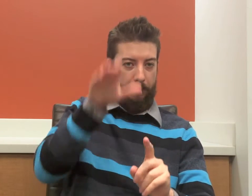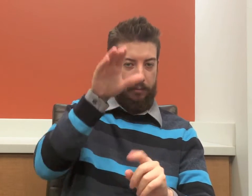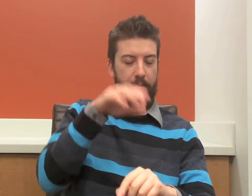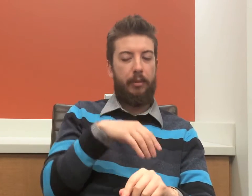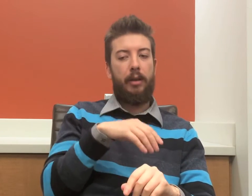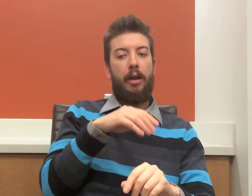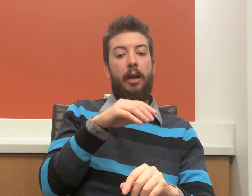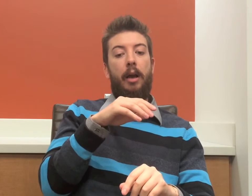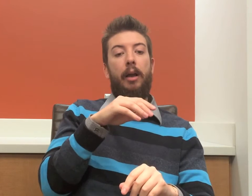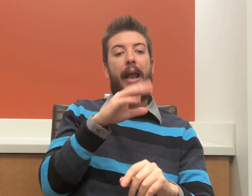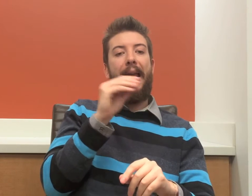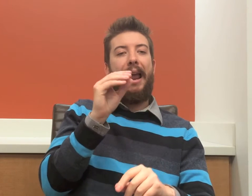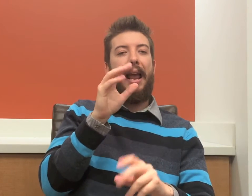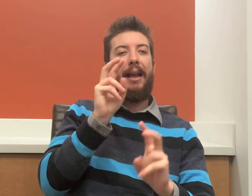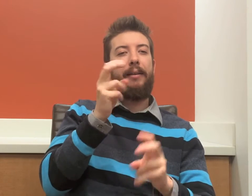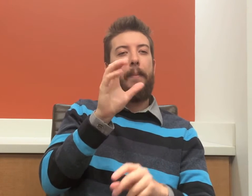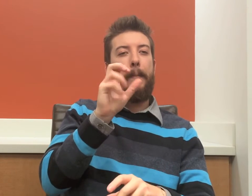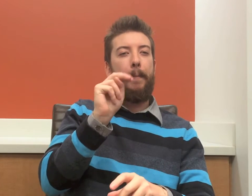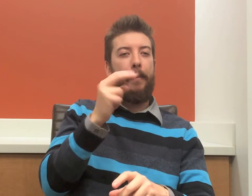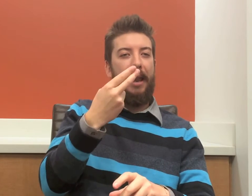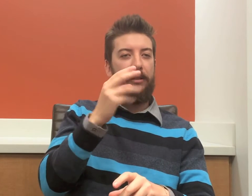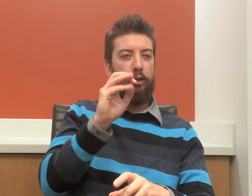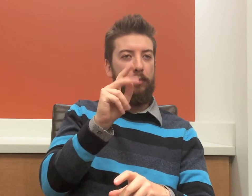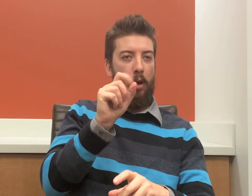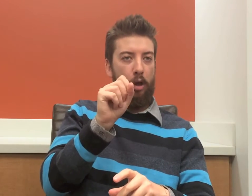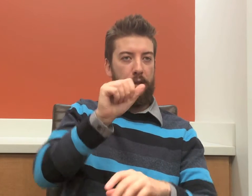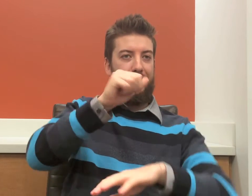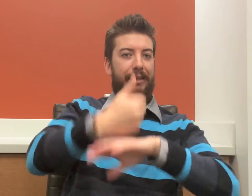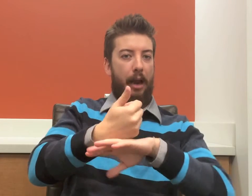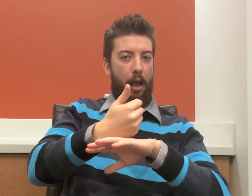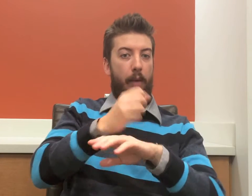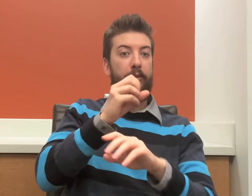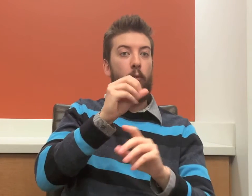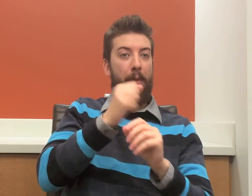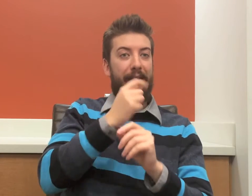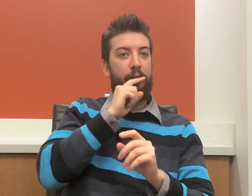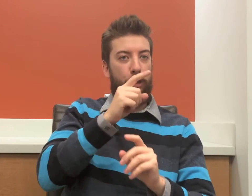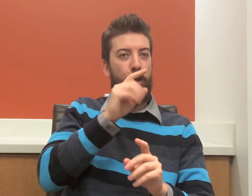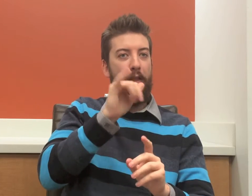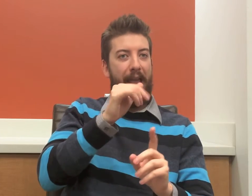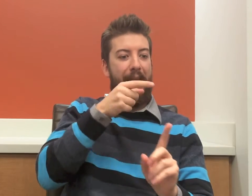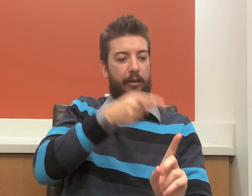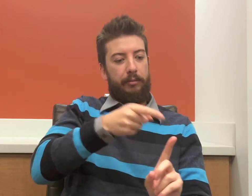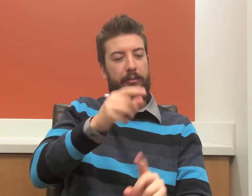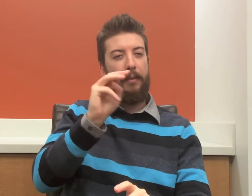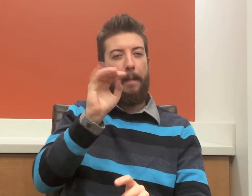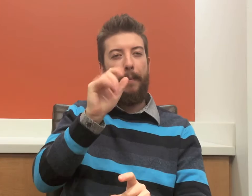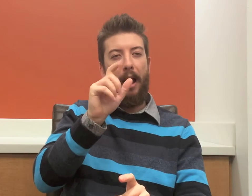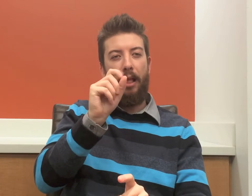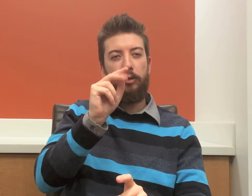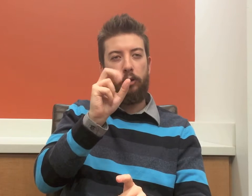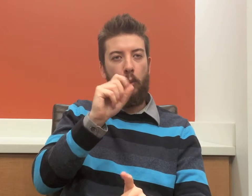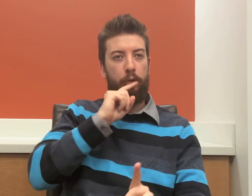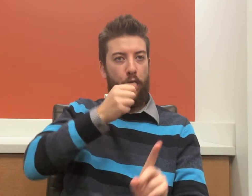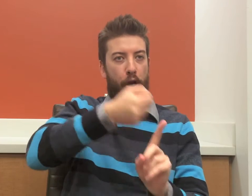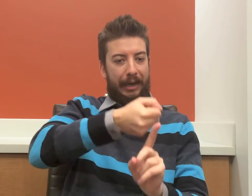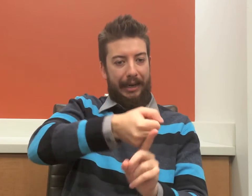who need it growing up, and benchmarks to be established to make sure those kids are making the milestones all the way along